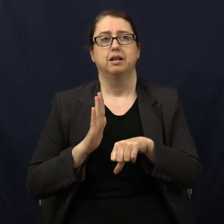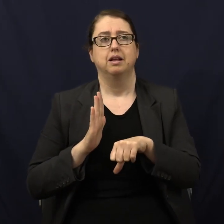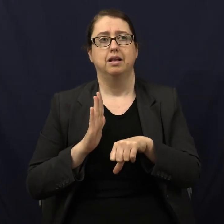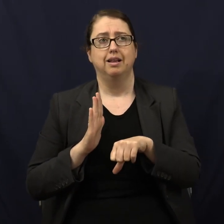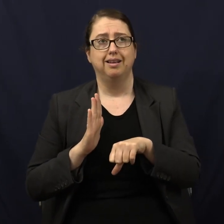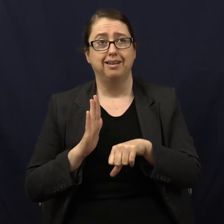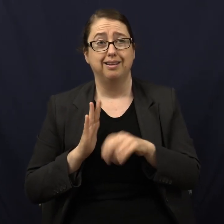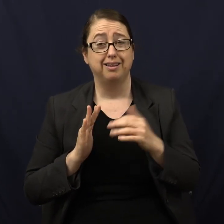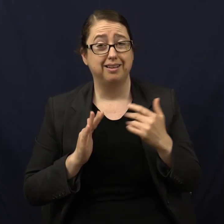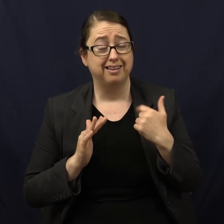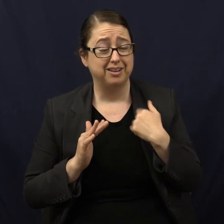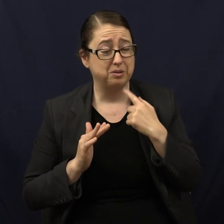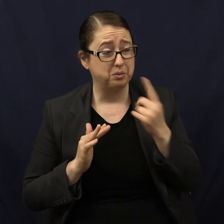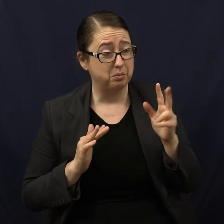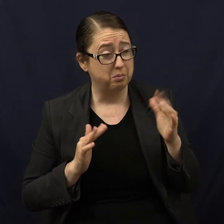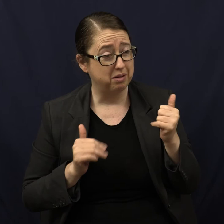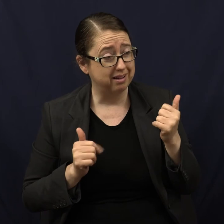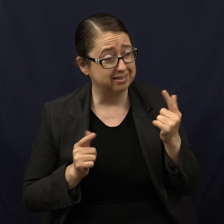I said, what?